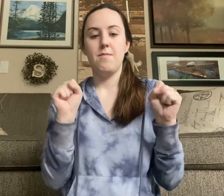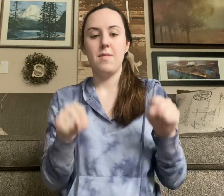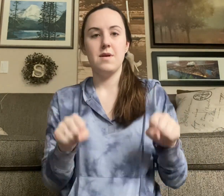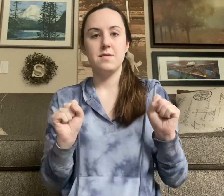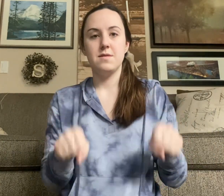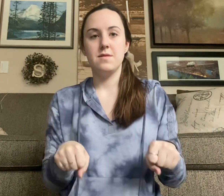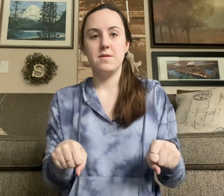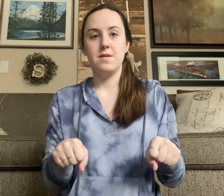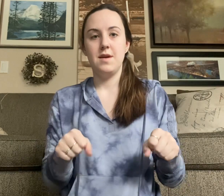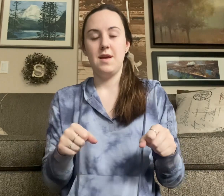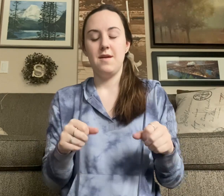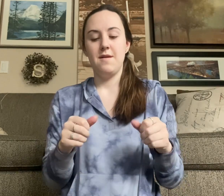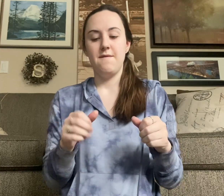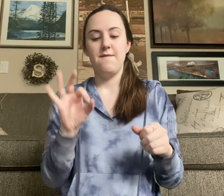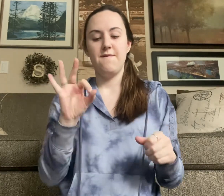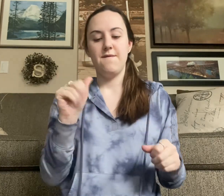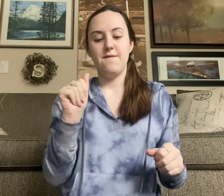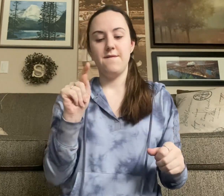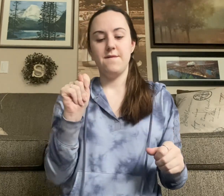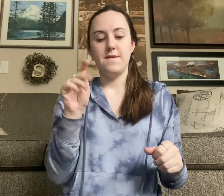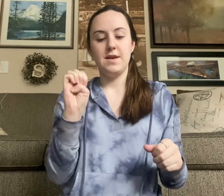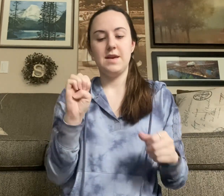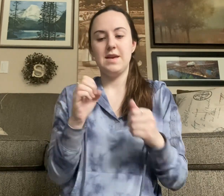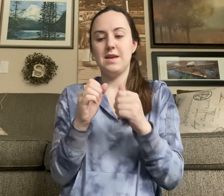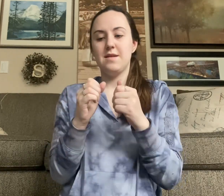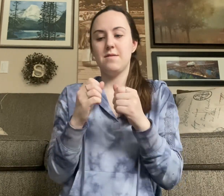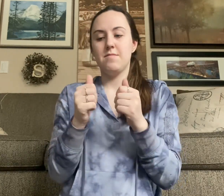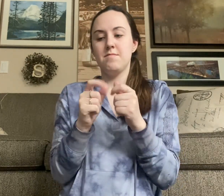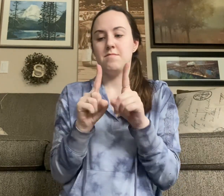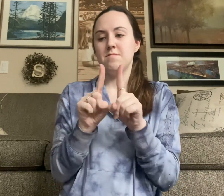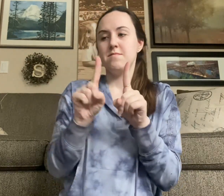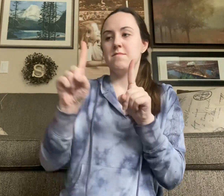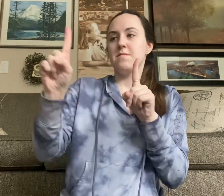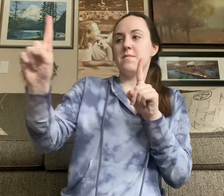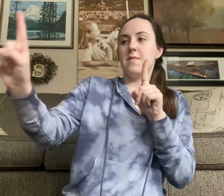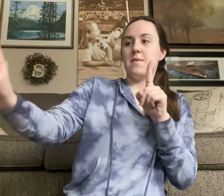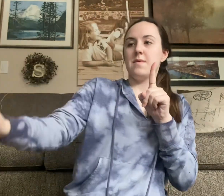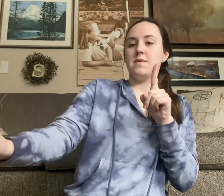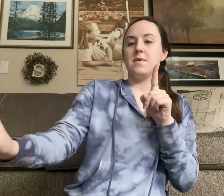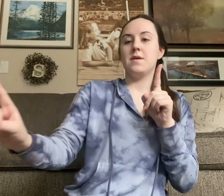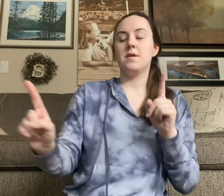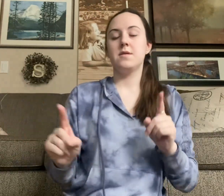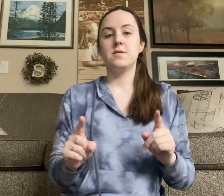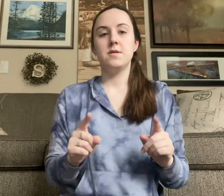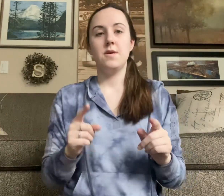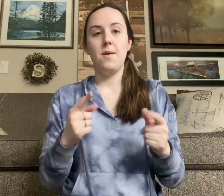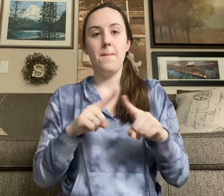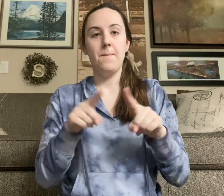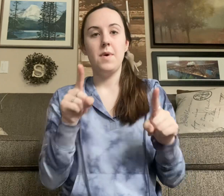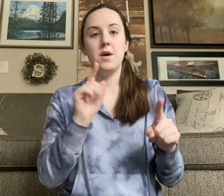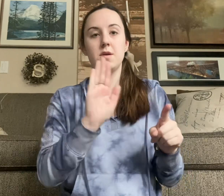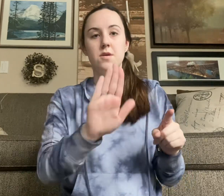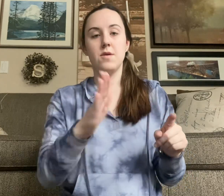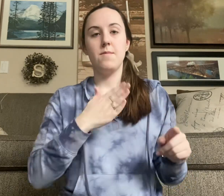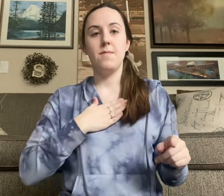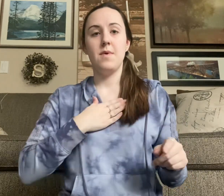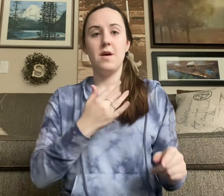away And out of reach from me, but you're here in my heart So who can stop me if I